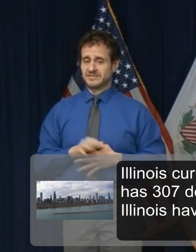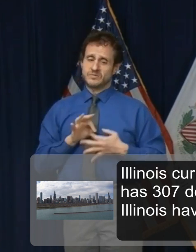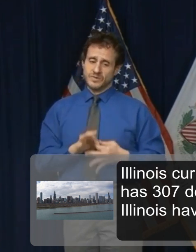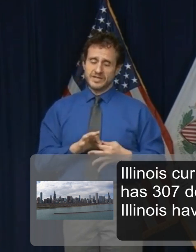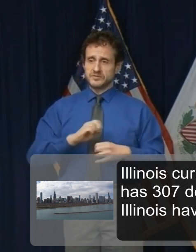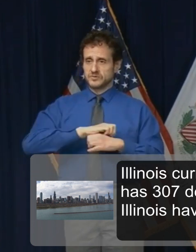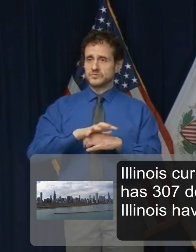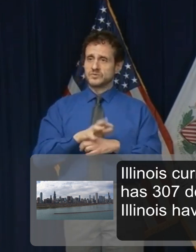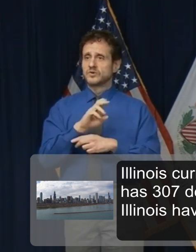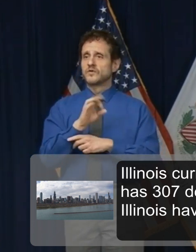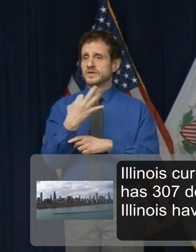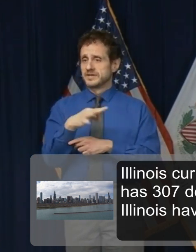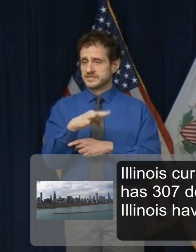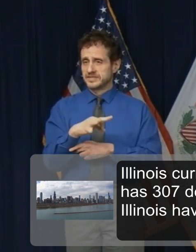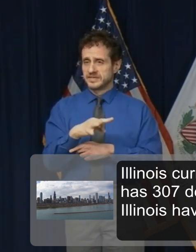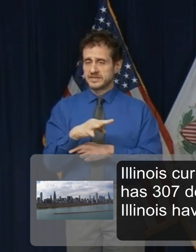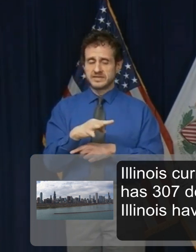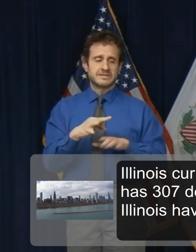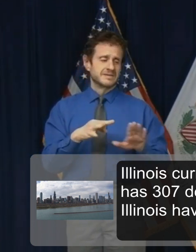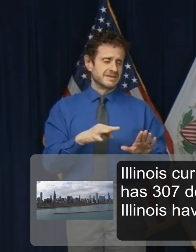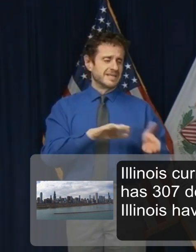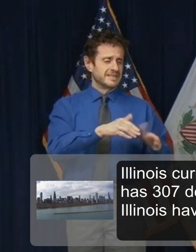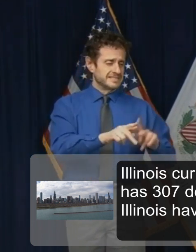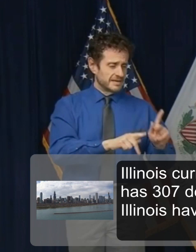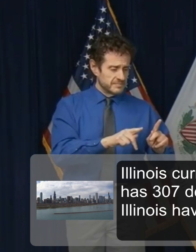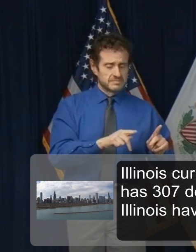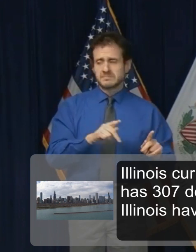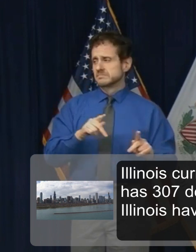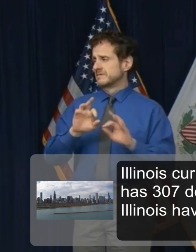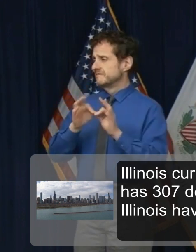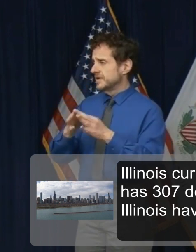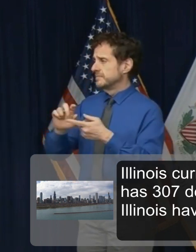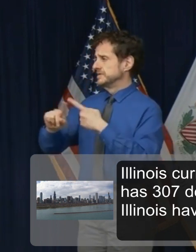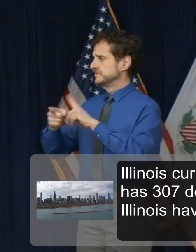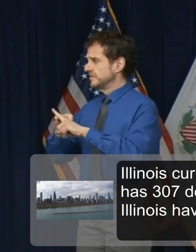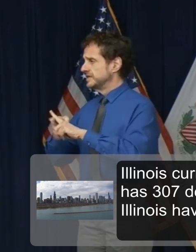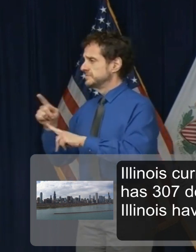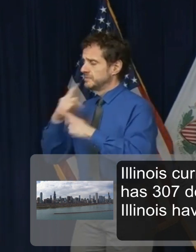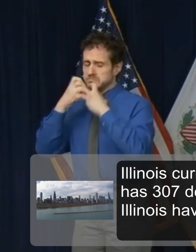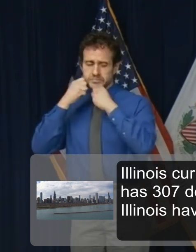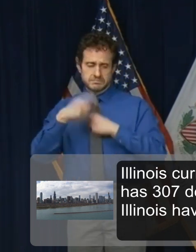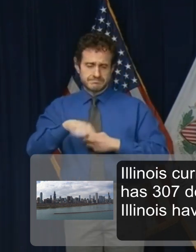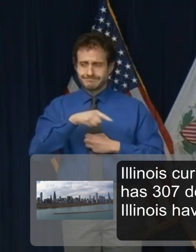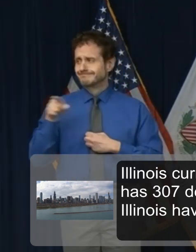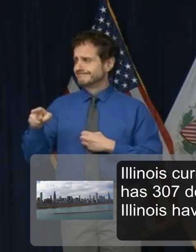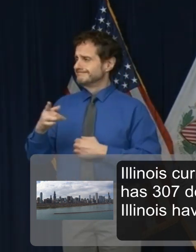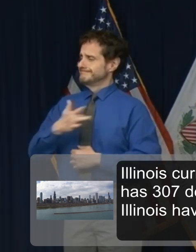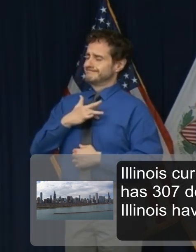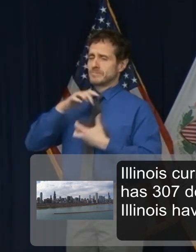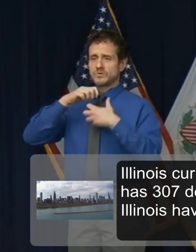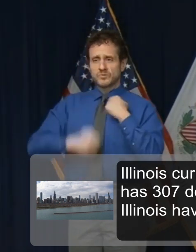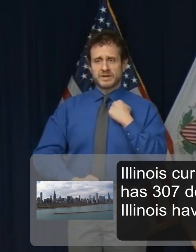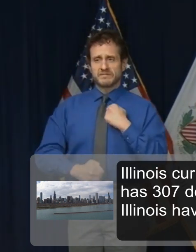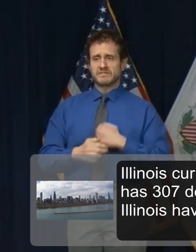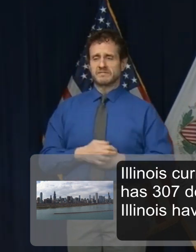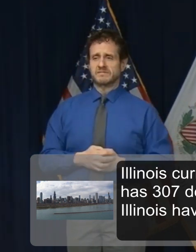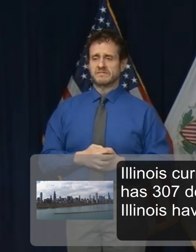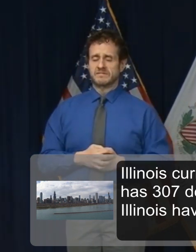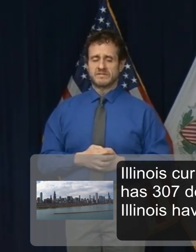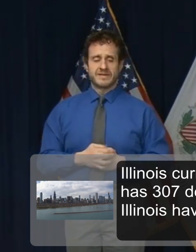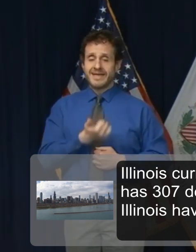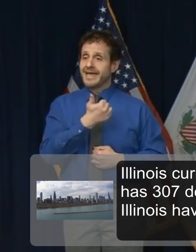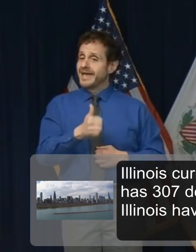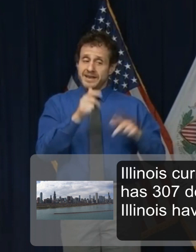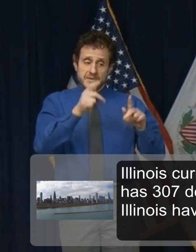Thousands of family members, loved ones, friends, and neighbors are grieving. The loss of each and every